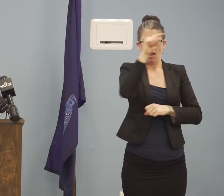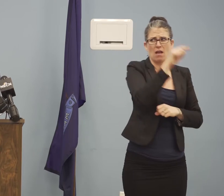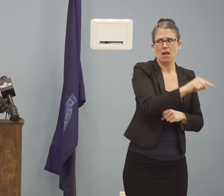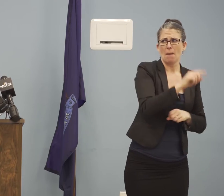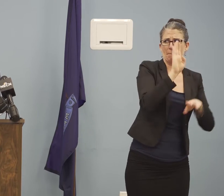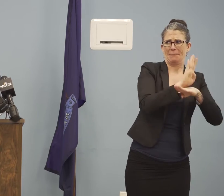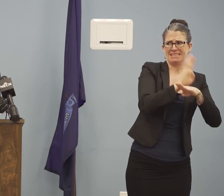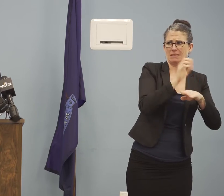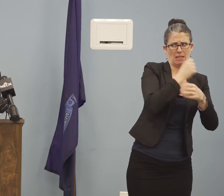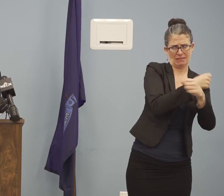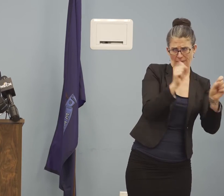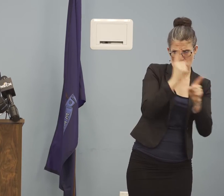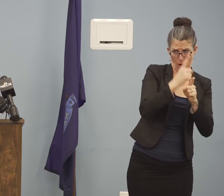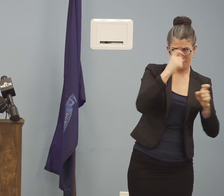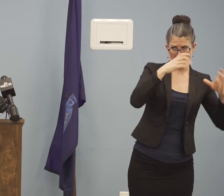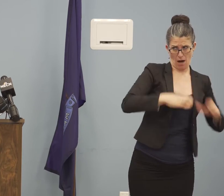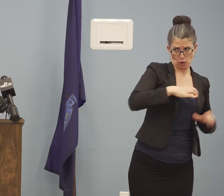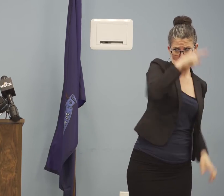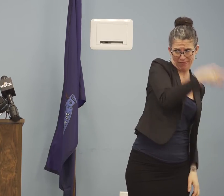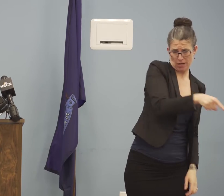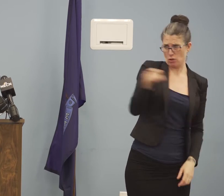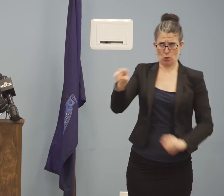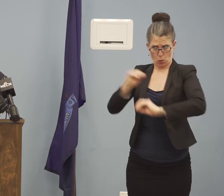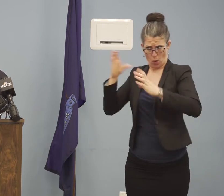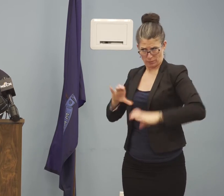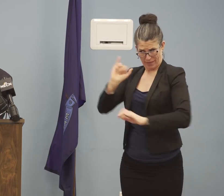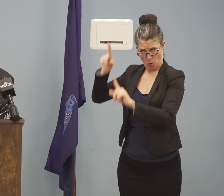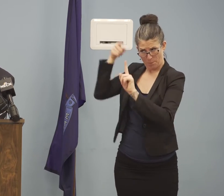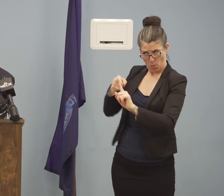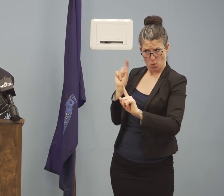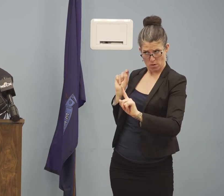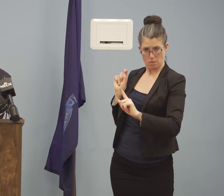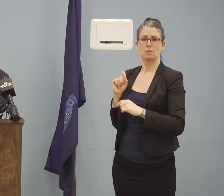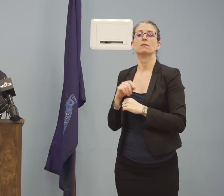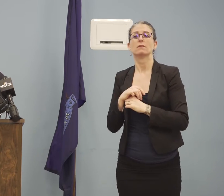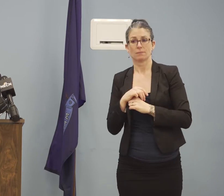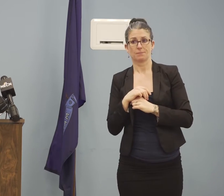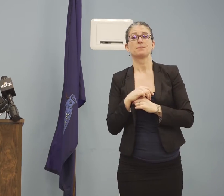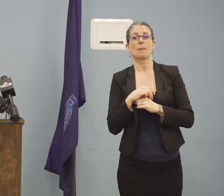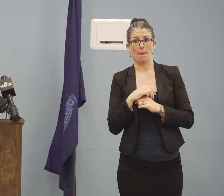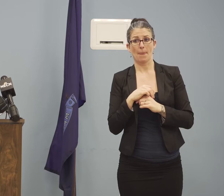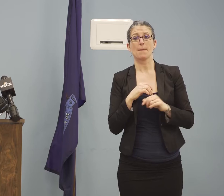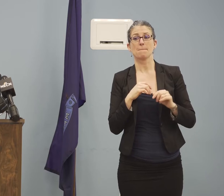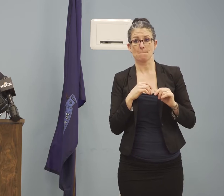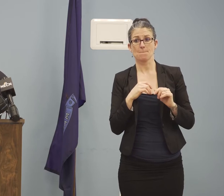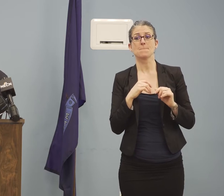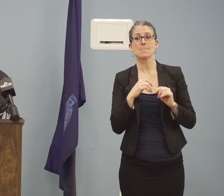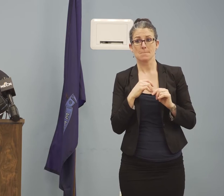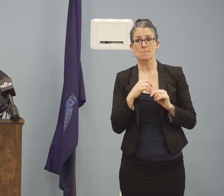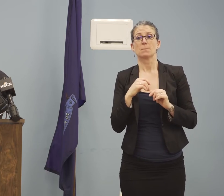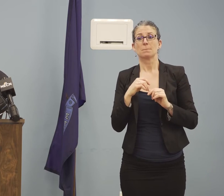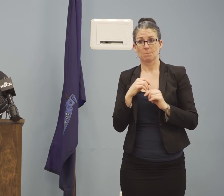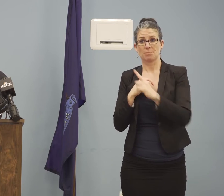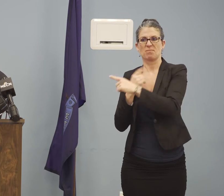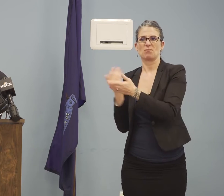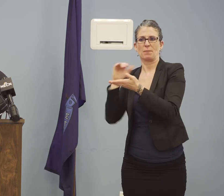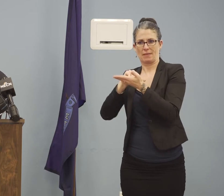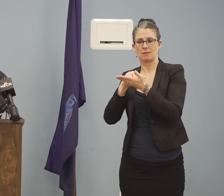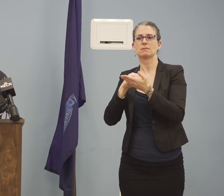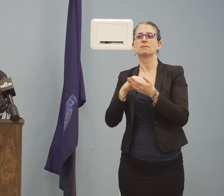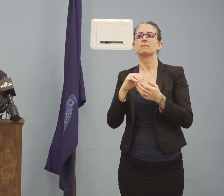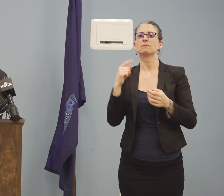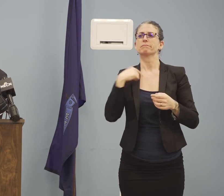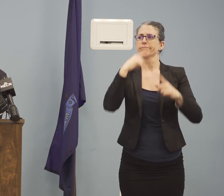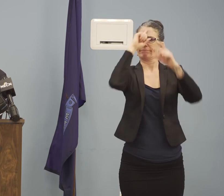how should we think about workplaces? And one of the, there are two ways to distinguish workplaces from other types of